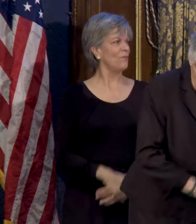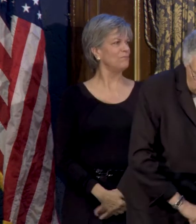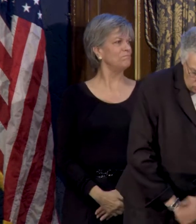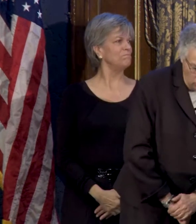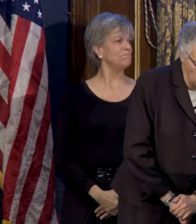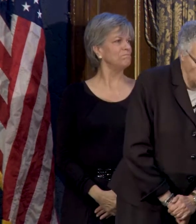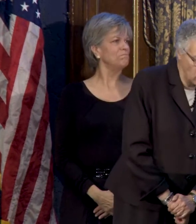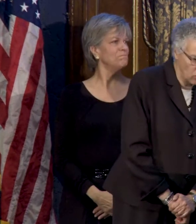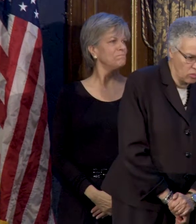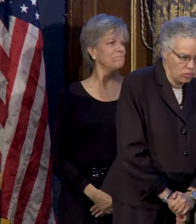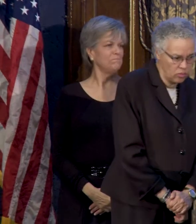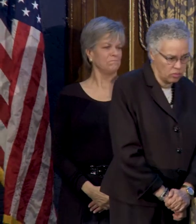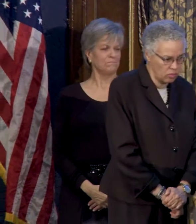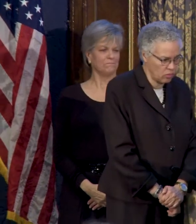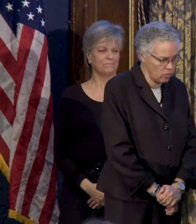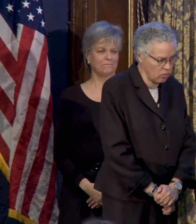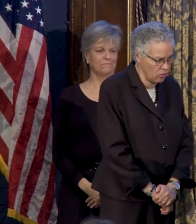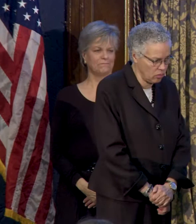applause